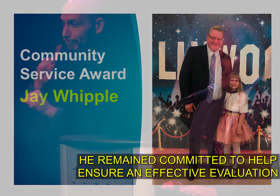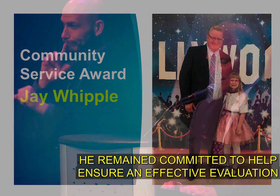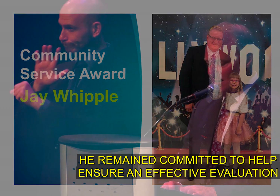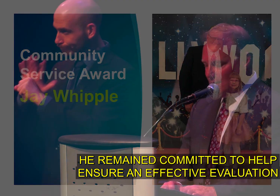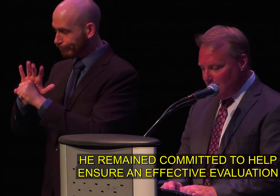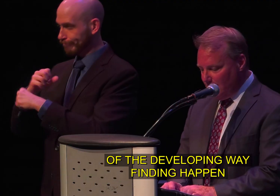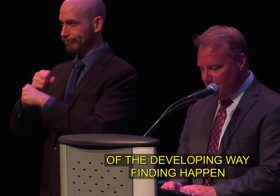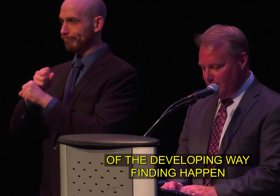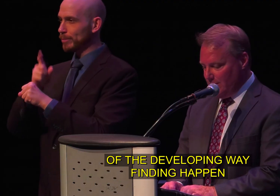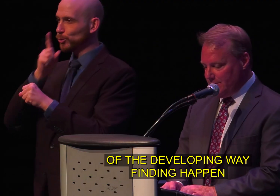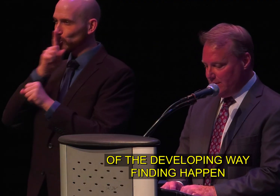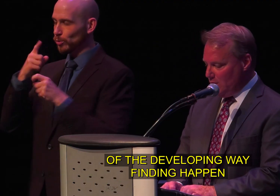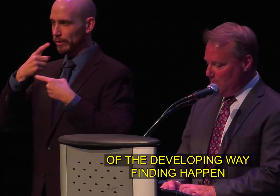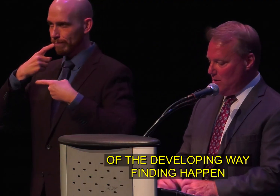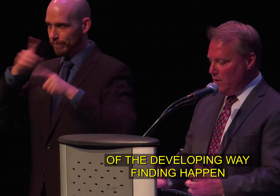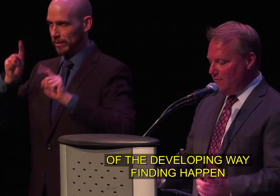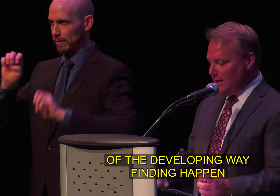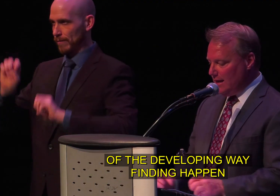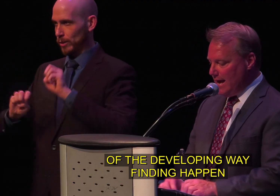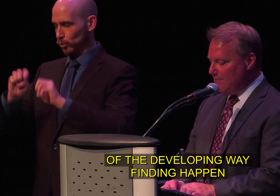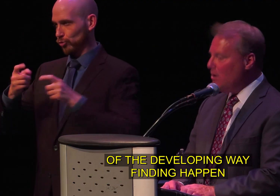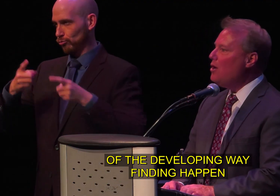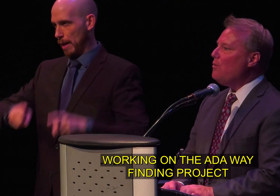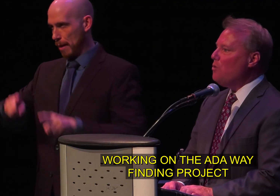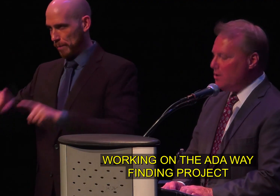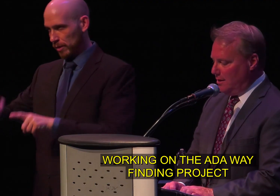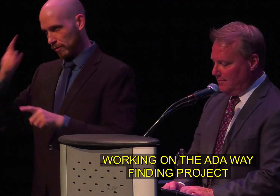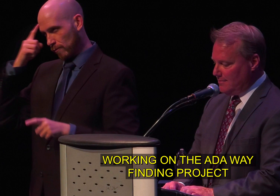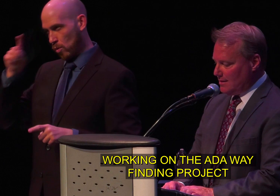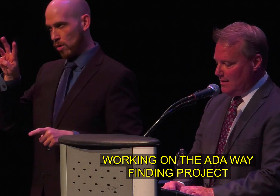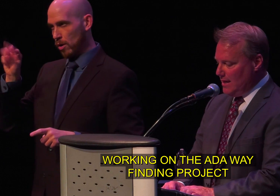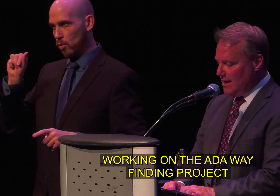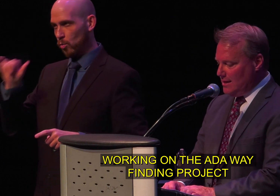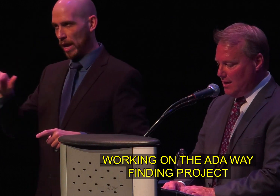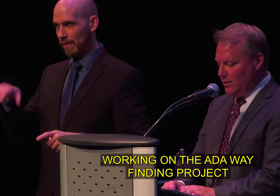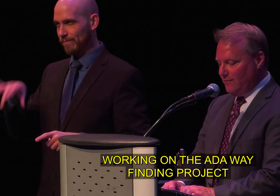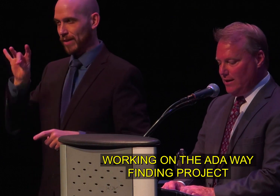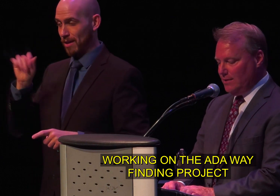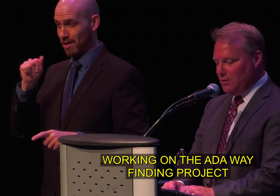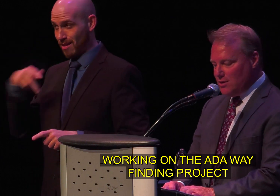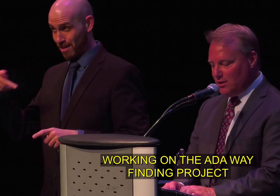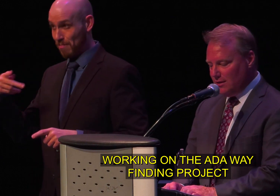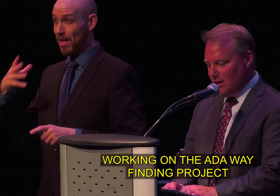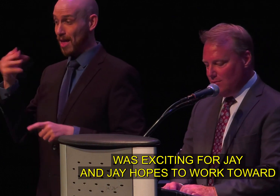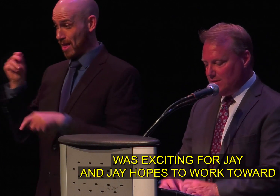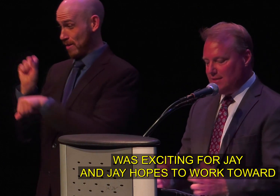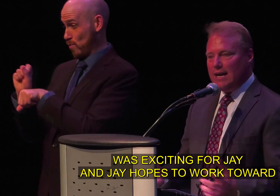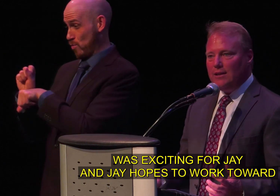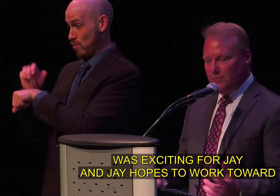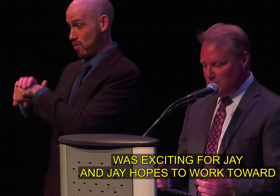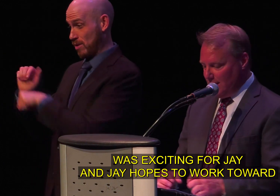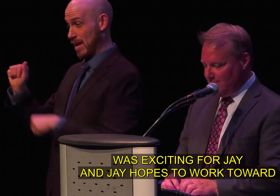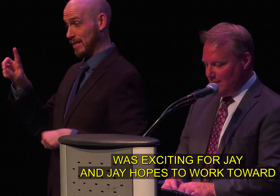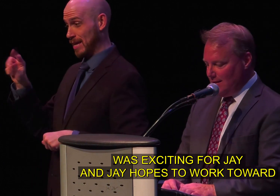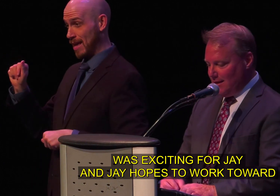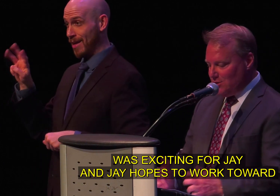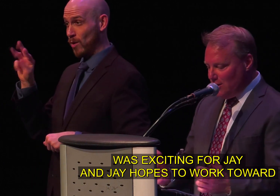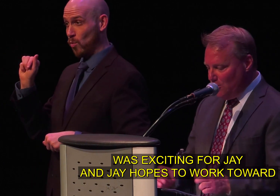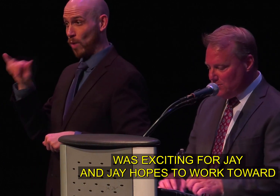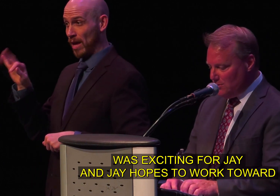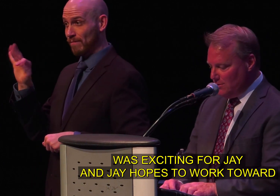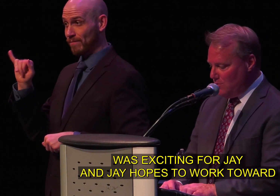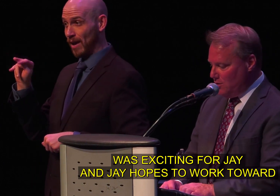evaluation of the developing wayfinding app working on the ada wayfinding project was exciting for jay